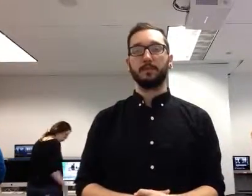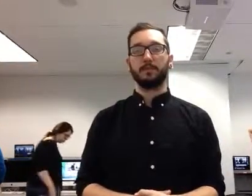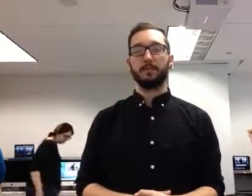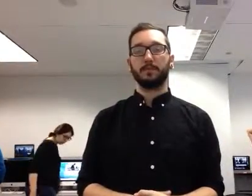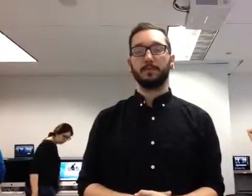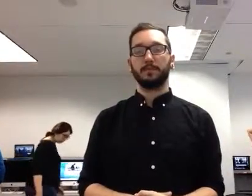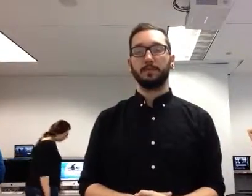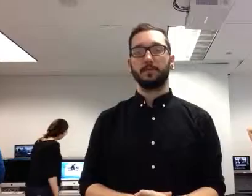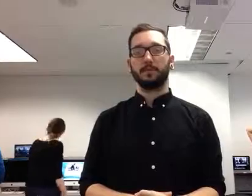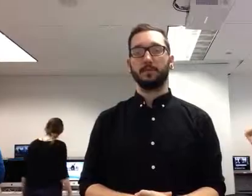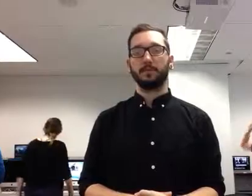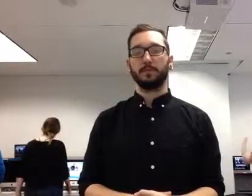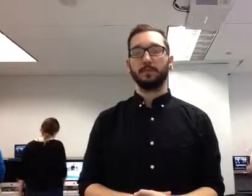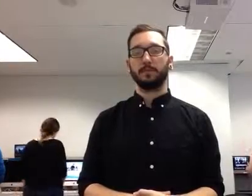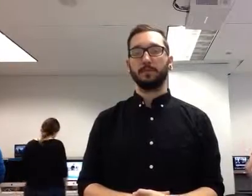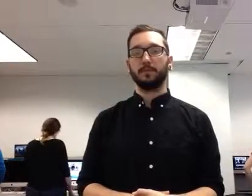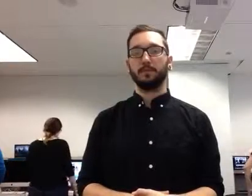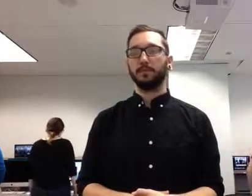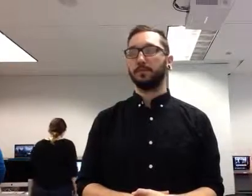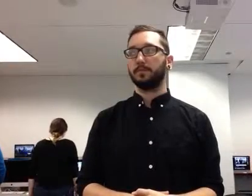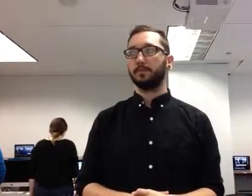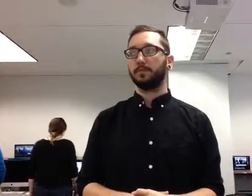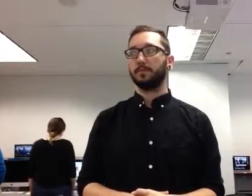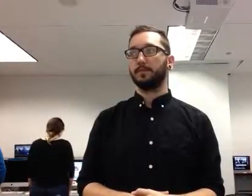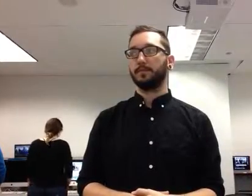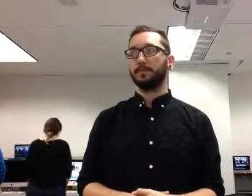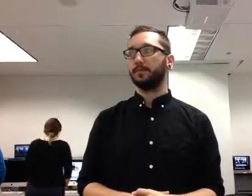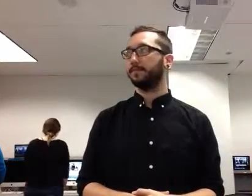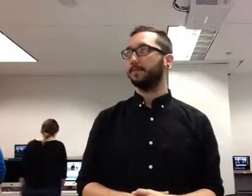War II on the Soviet Union. All right.